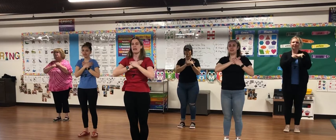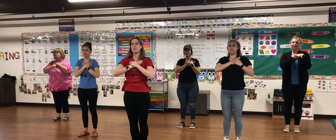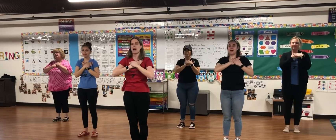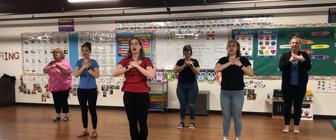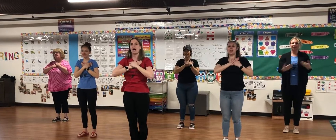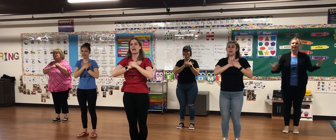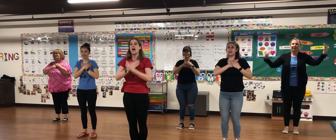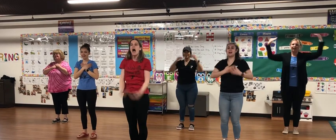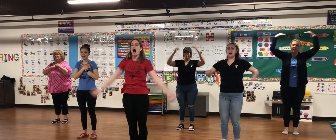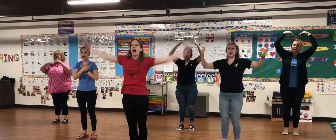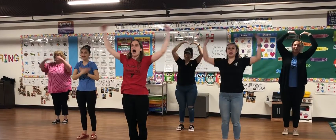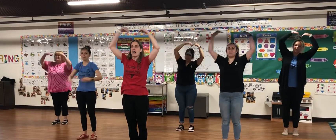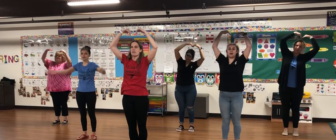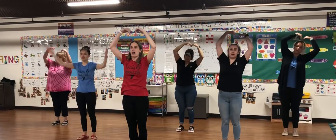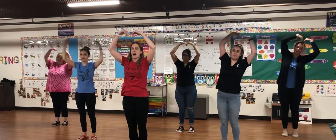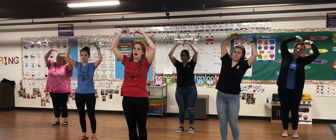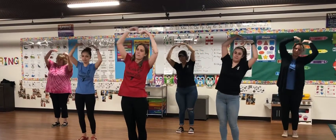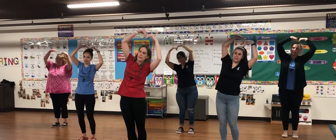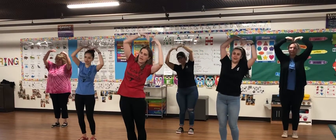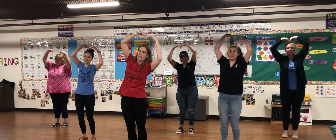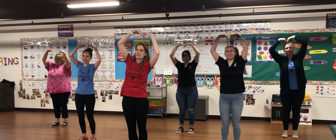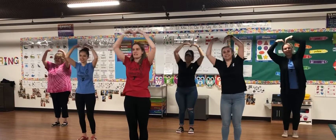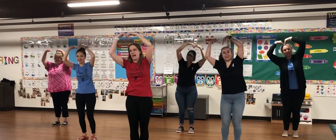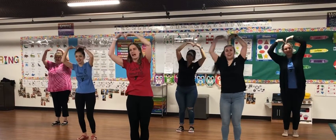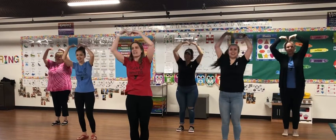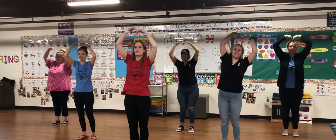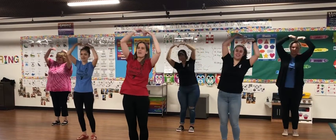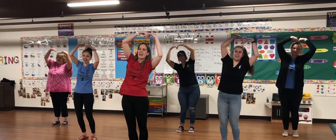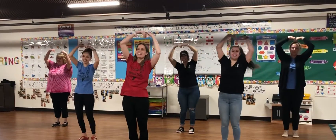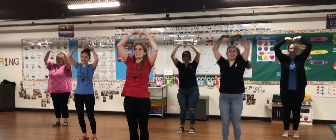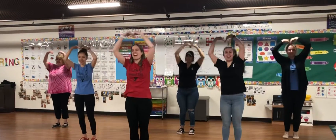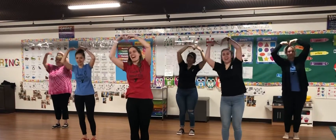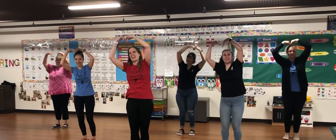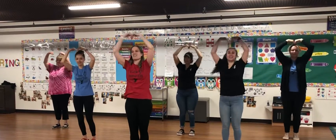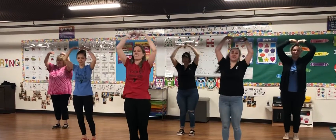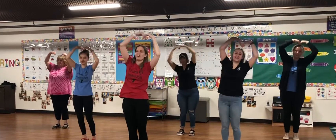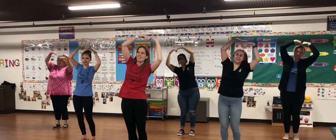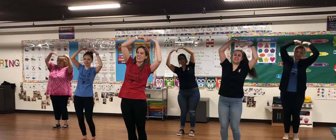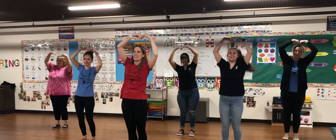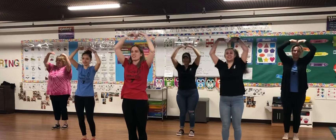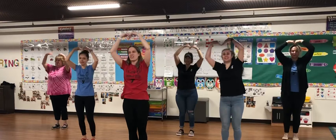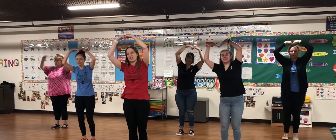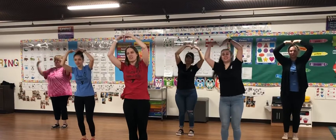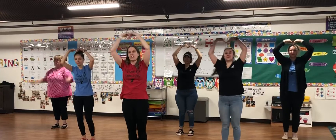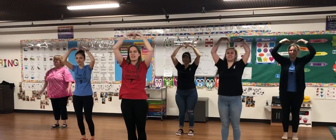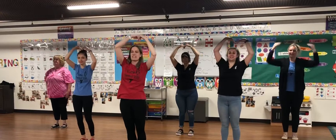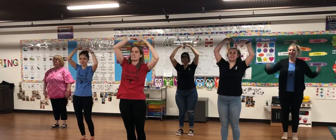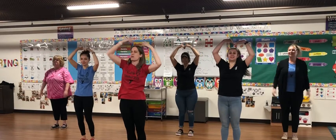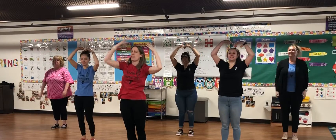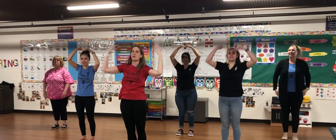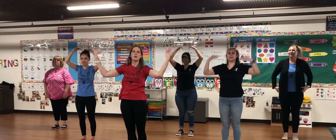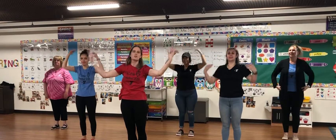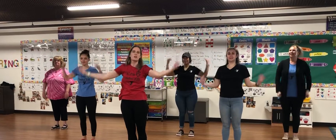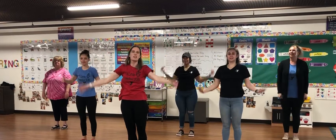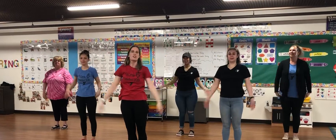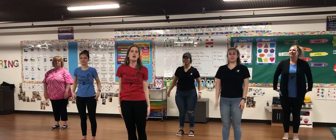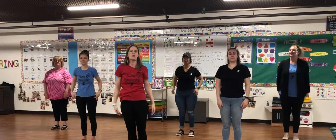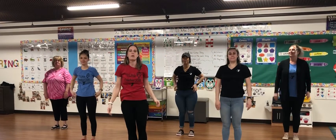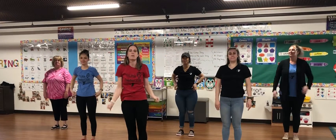mine. I'm a big-sized Valentine for you. And it doesn't matter which way you go remember